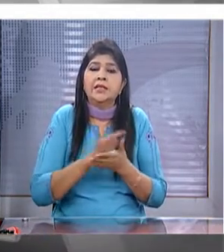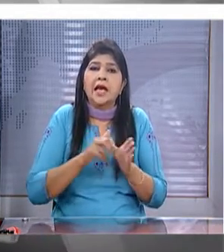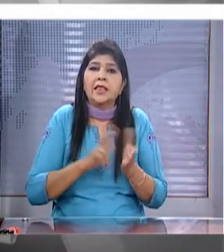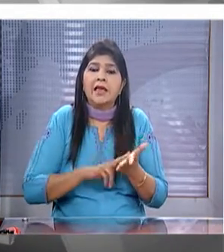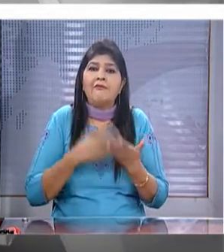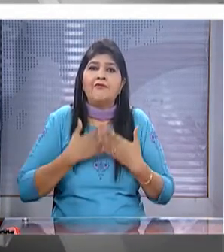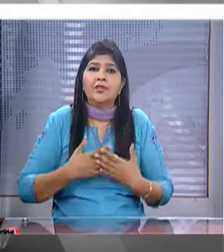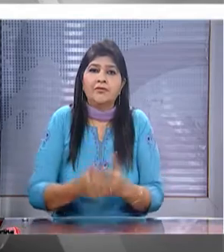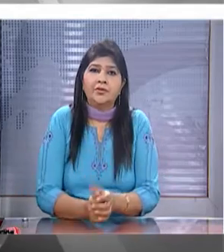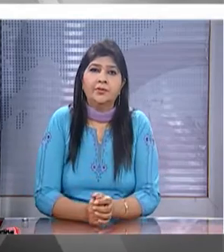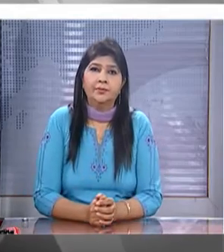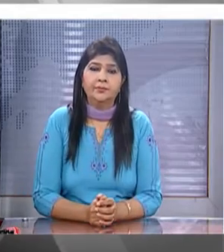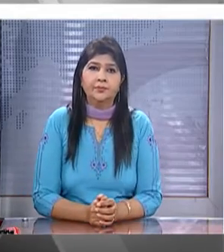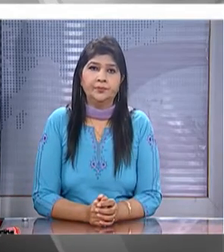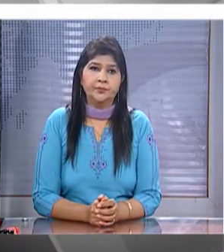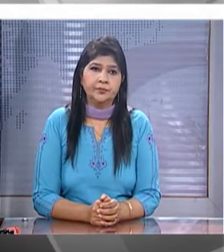safety